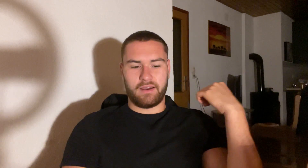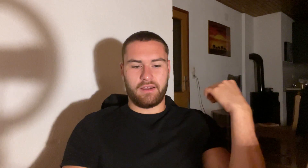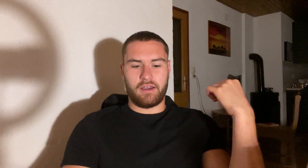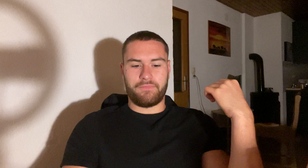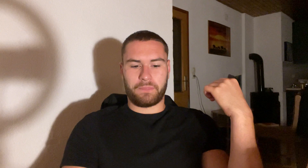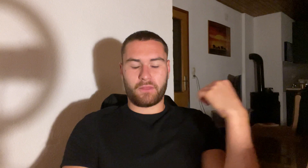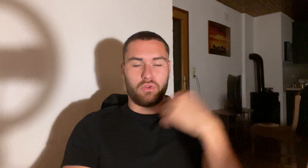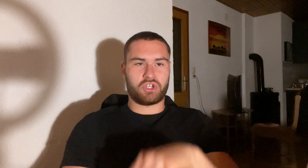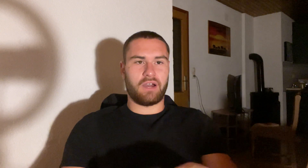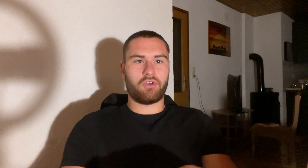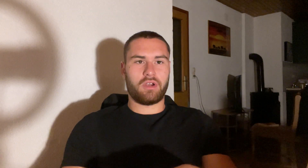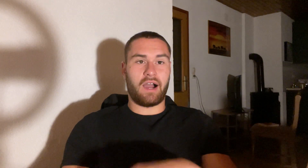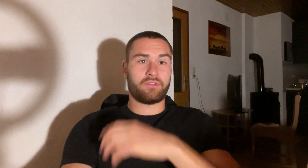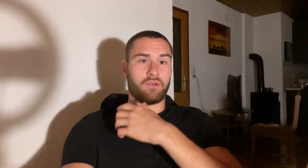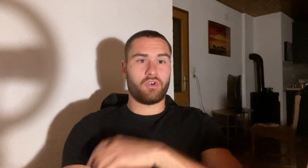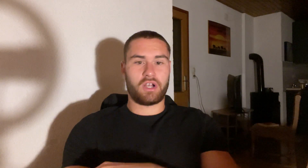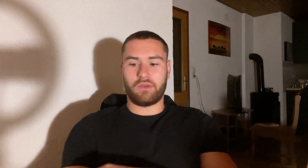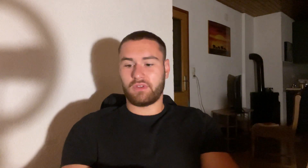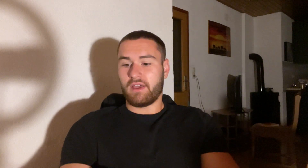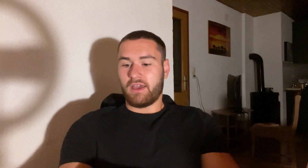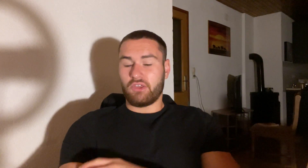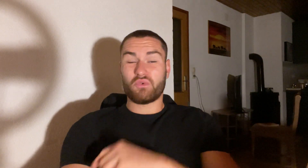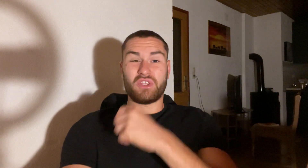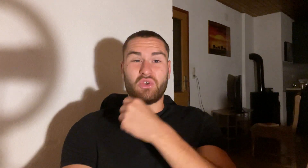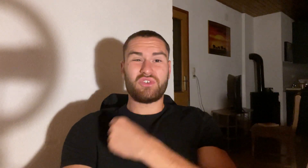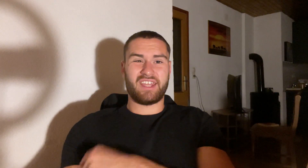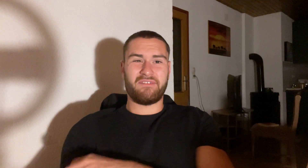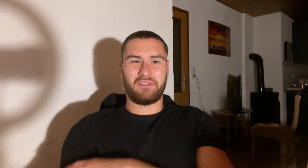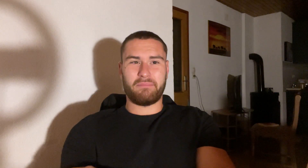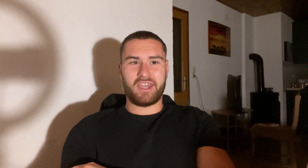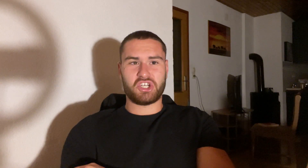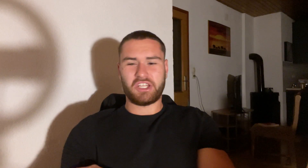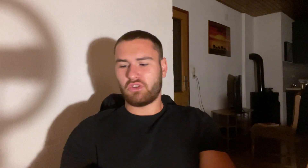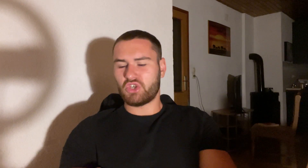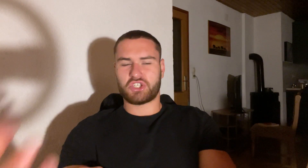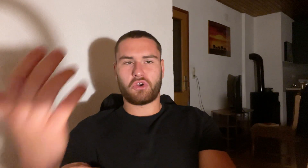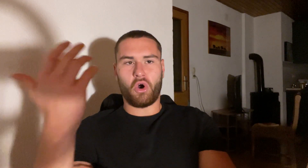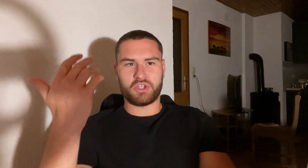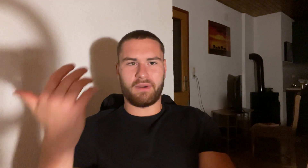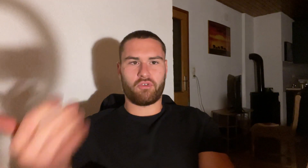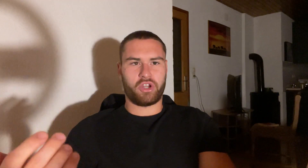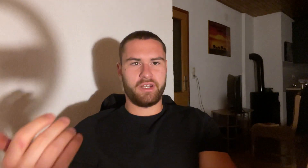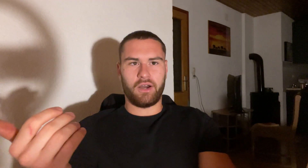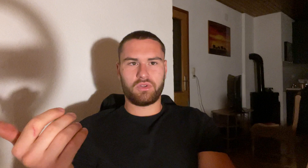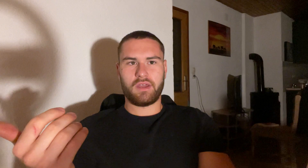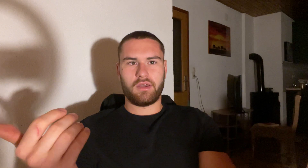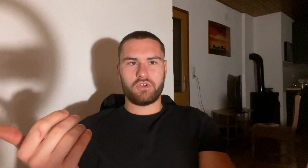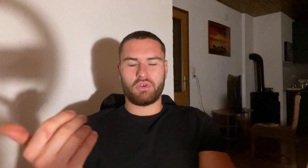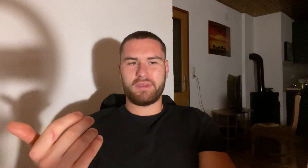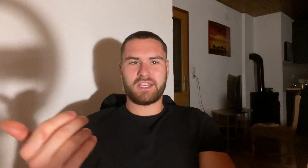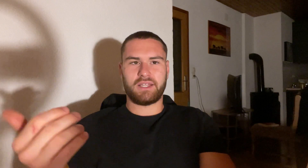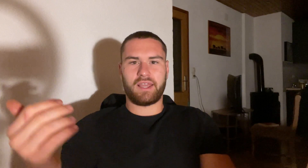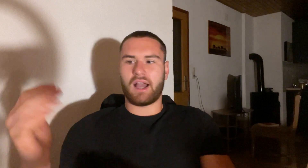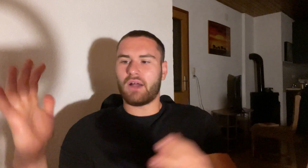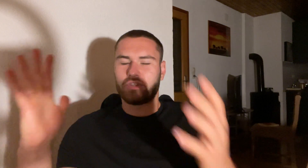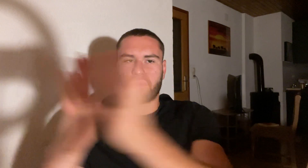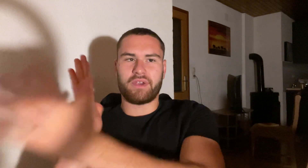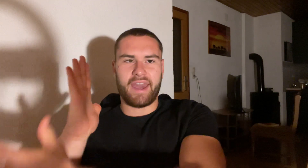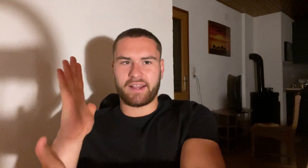a cold shower after a workout you reduce the inflammation that you just cause by working out so basically counter react